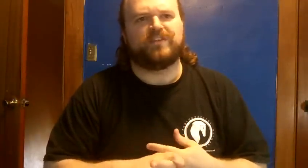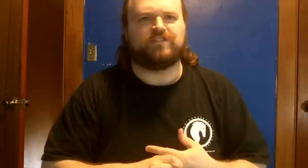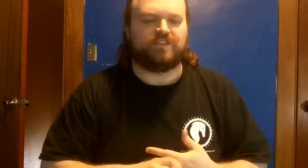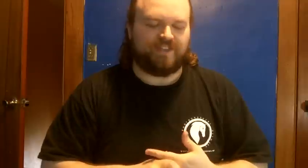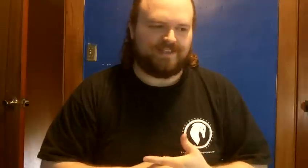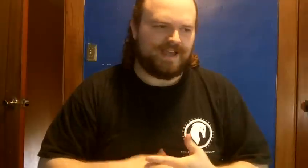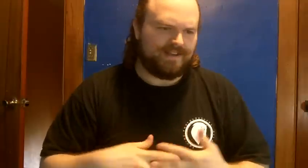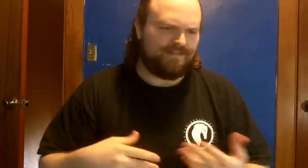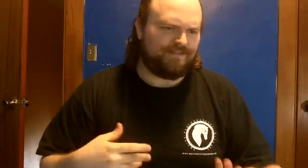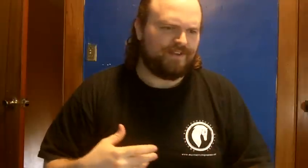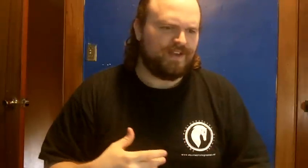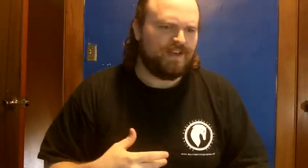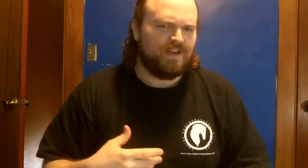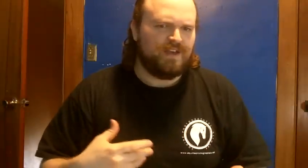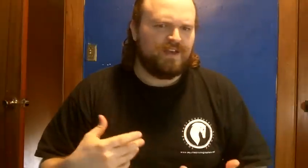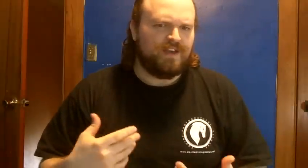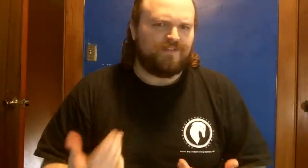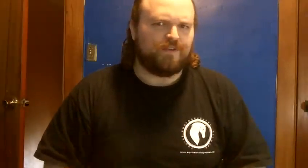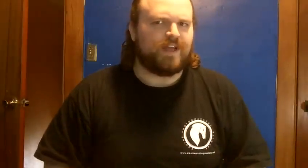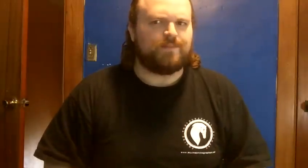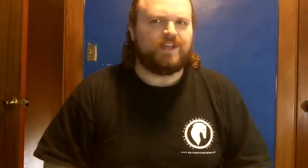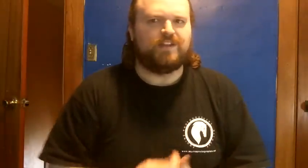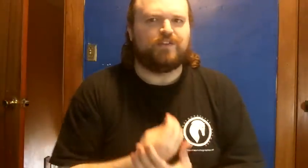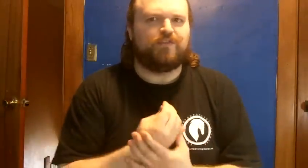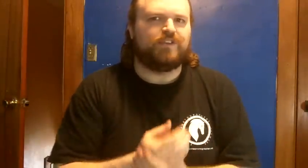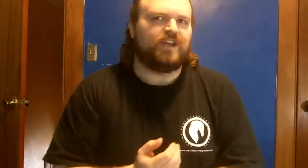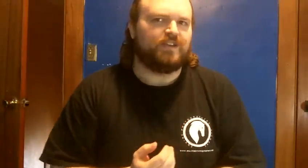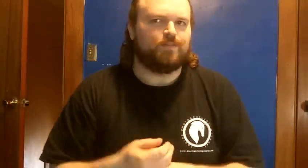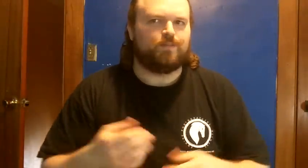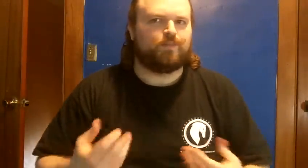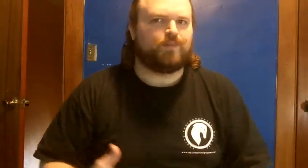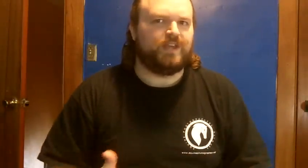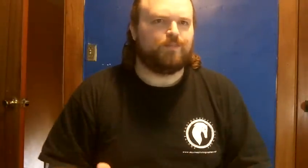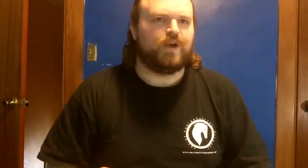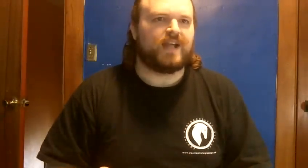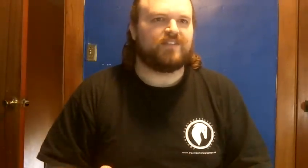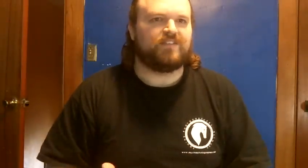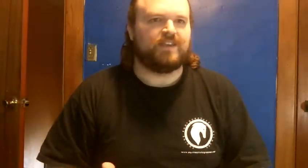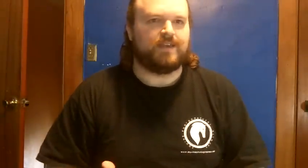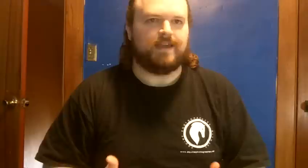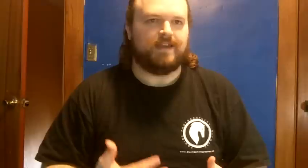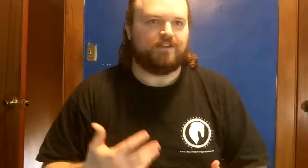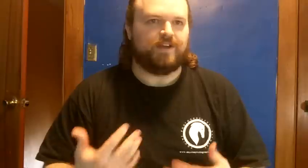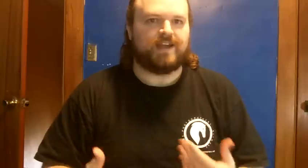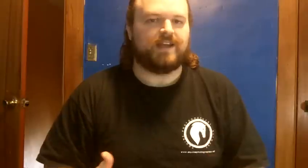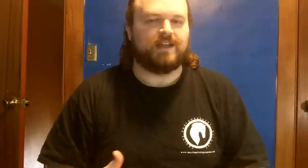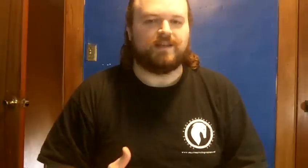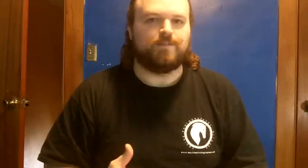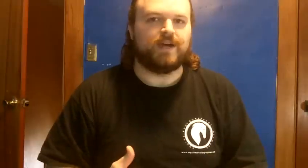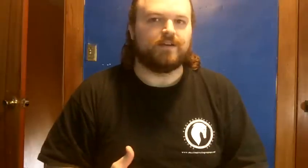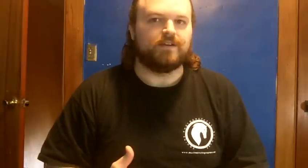basically said that if if you're like me and you feel like you're keep practicing and you're not getting any better